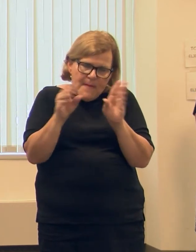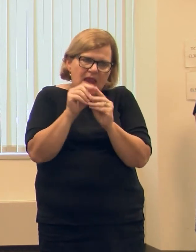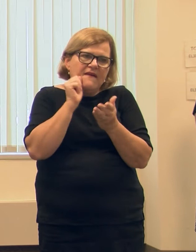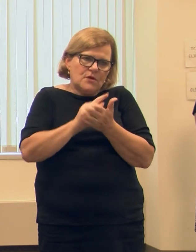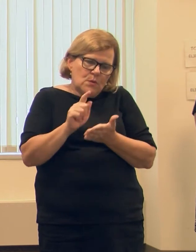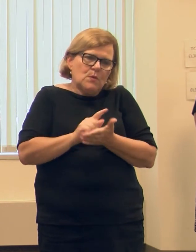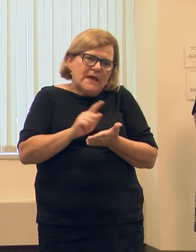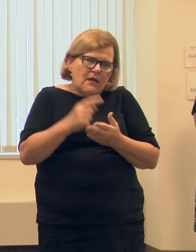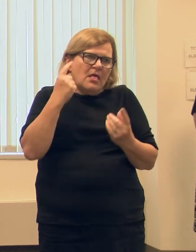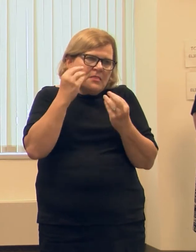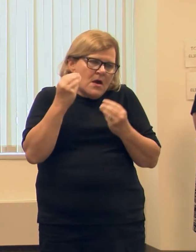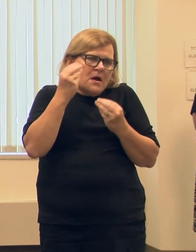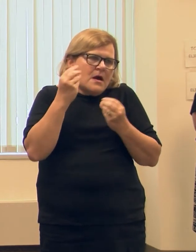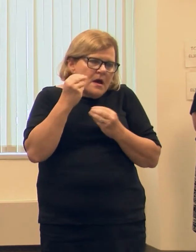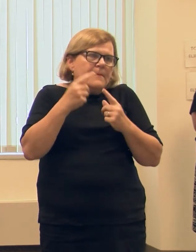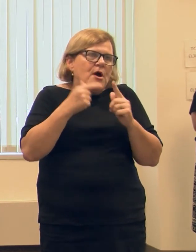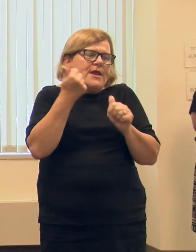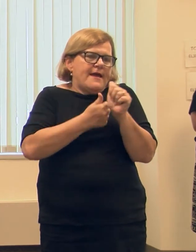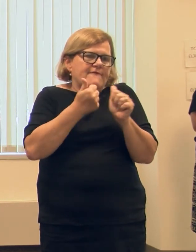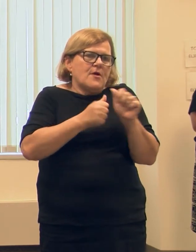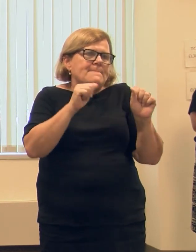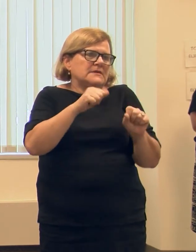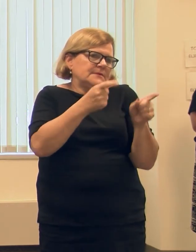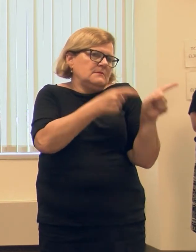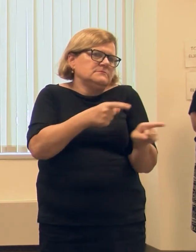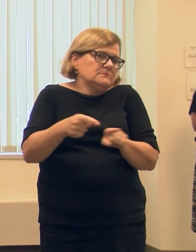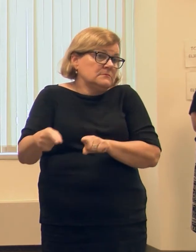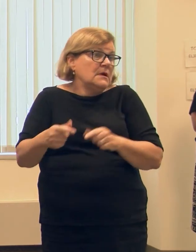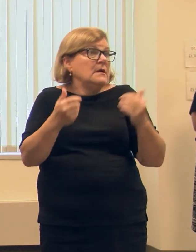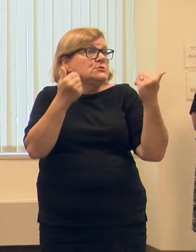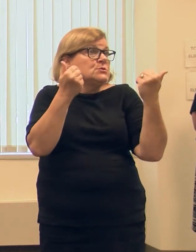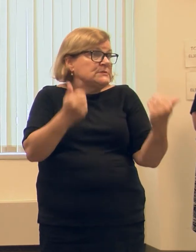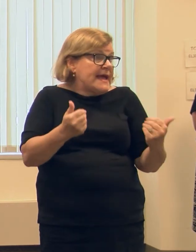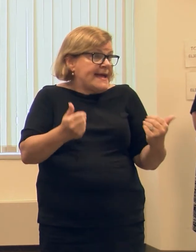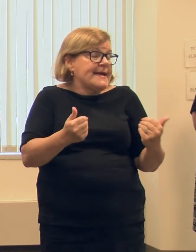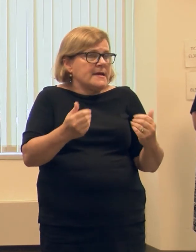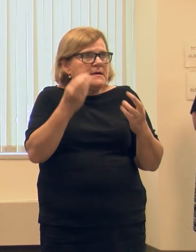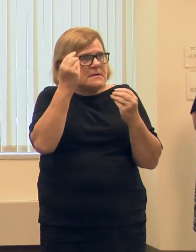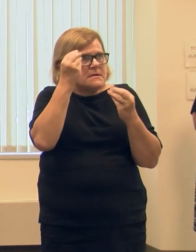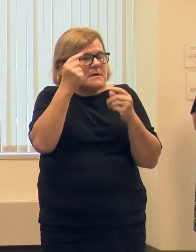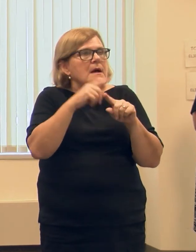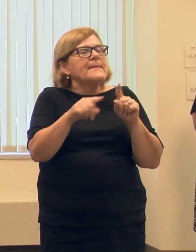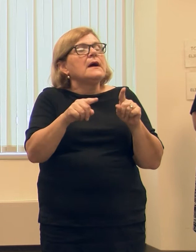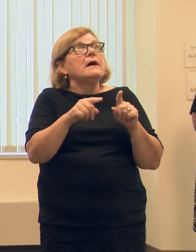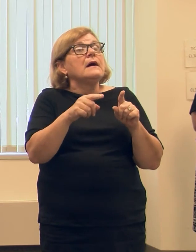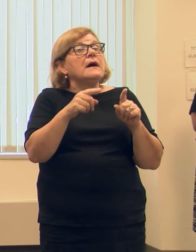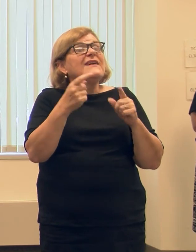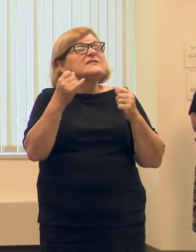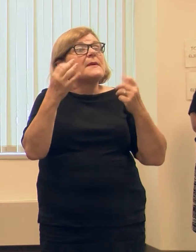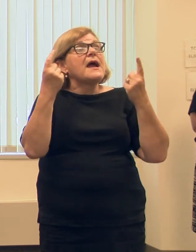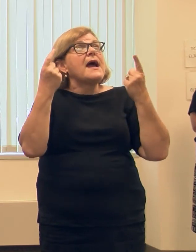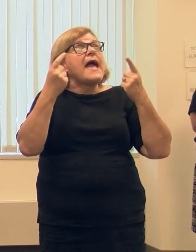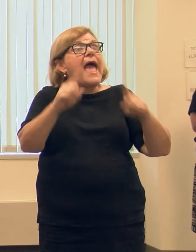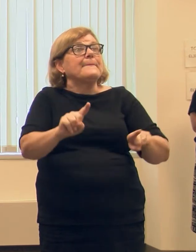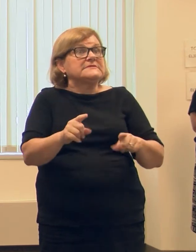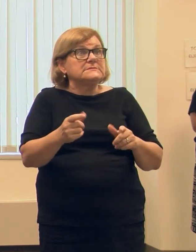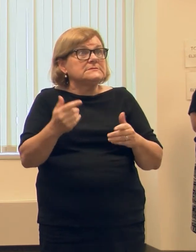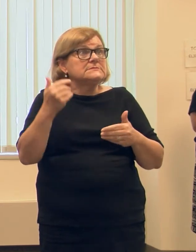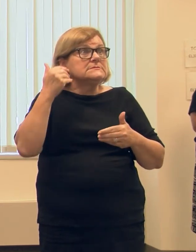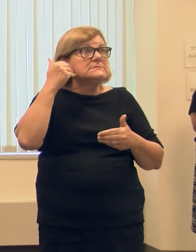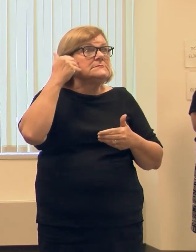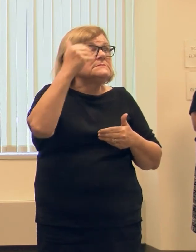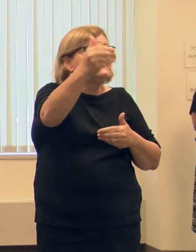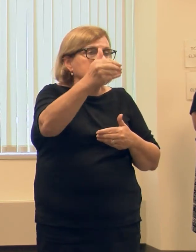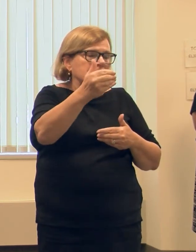They thought through every possible scenario that we could imagine today. But that doesn't mean that they couldn't reconvene or